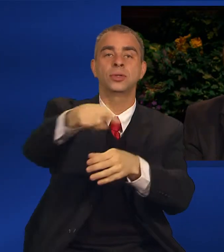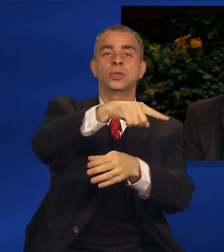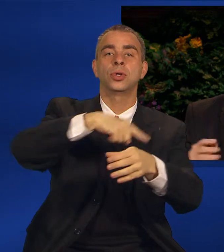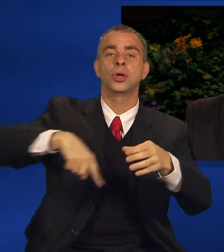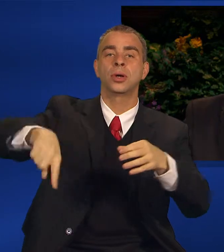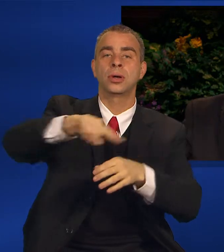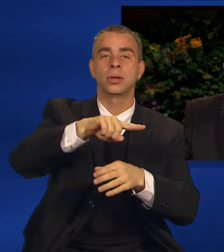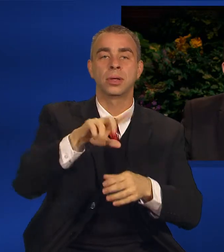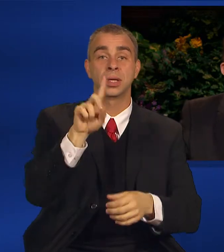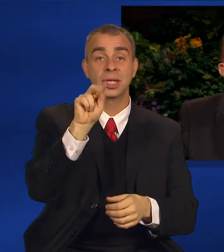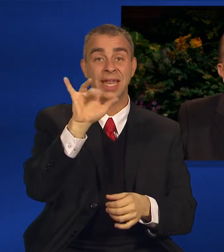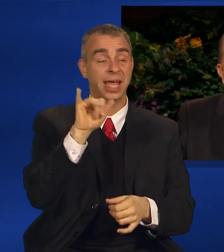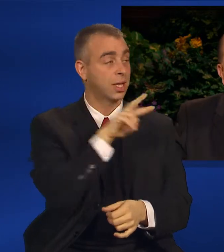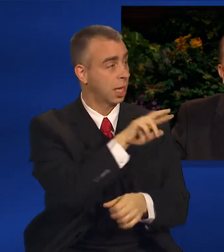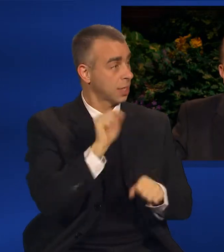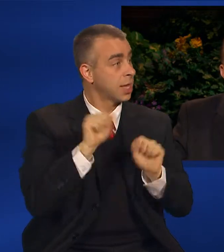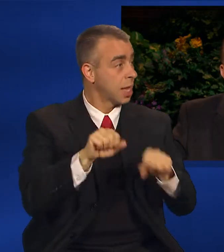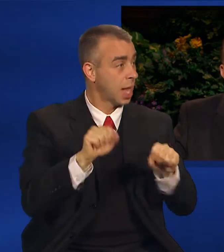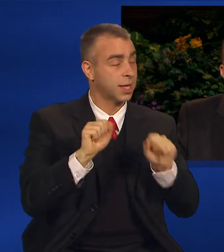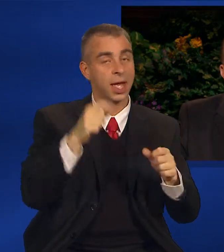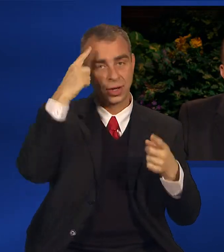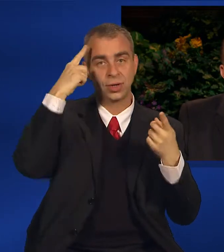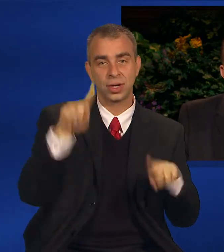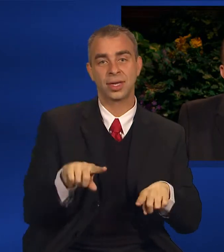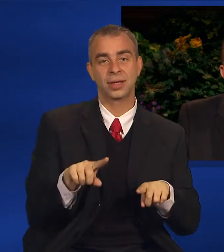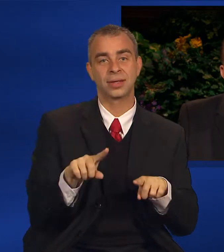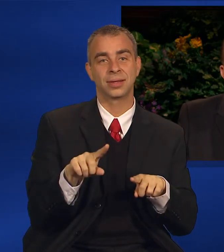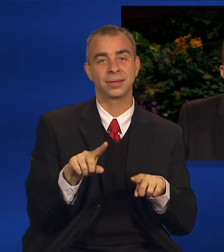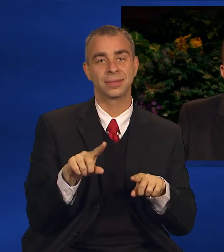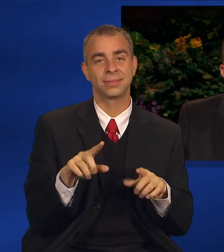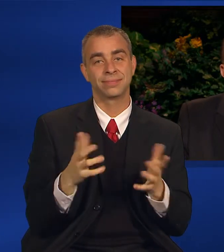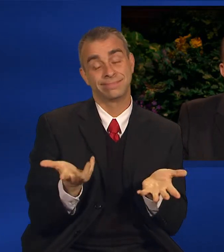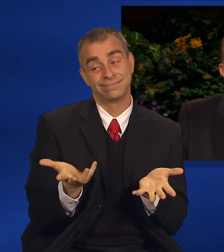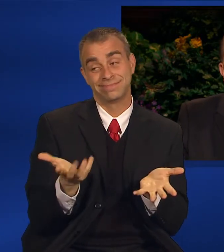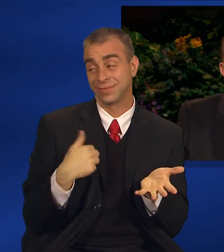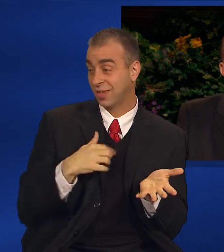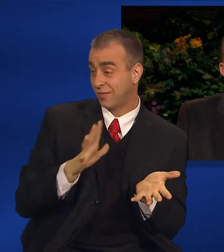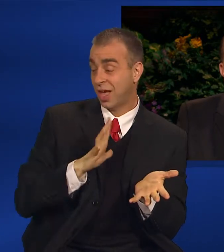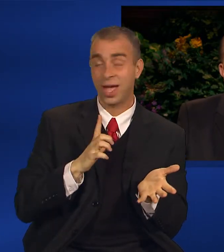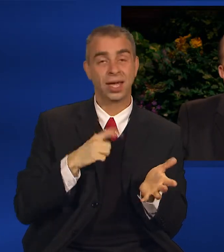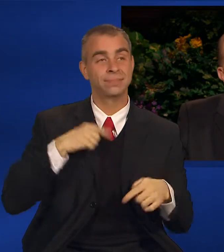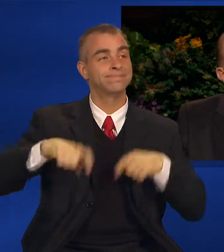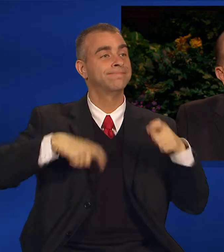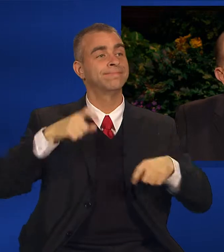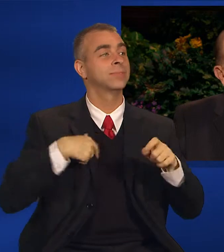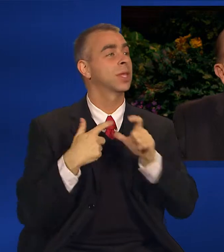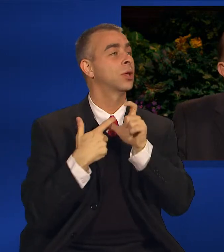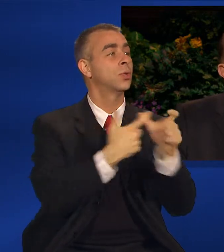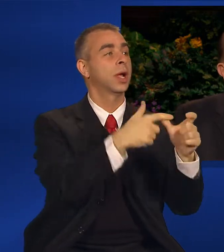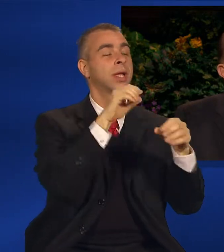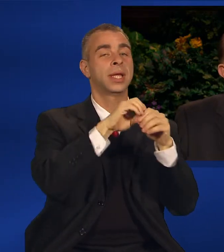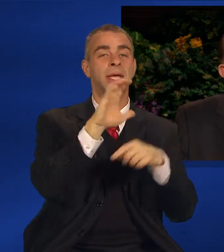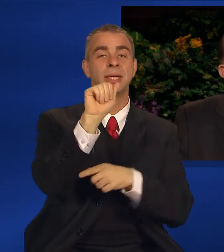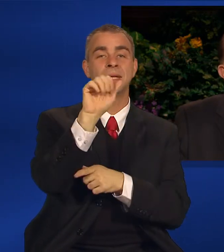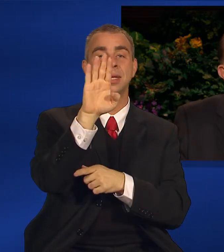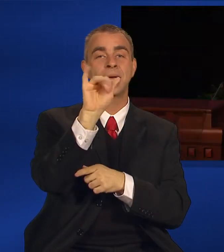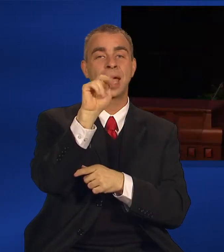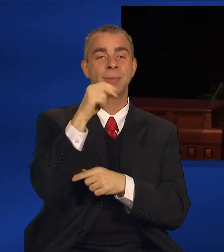He readily agreed, and I ran to our cabin to get a few matches.